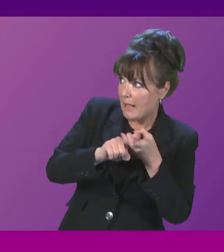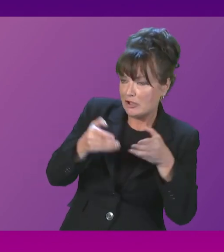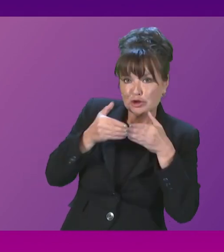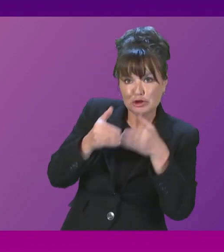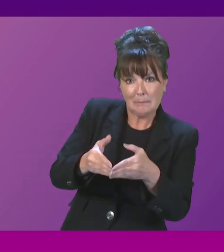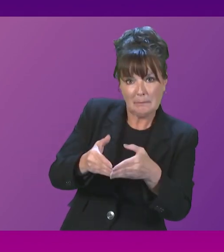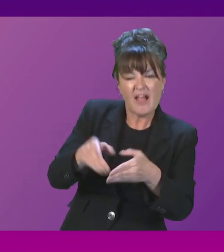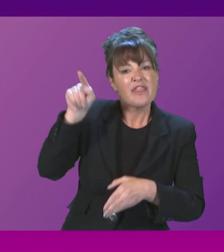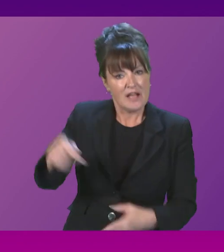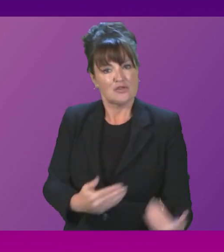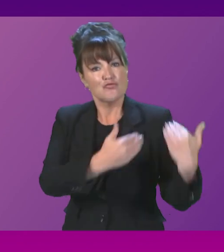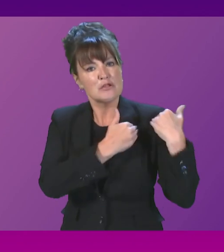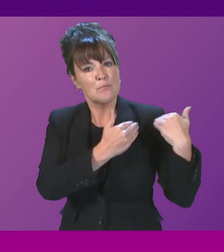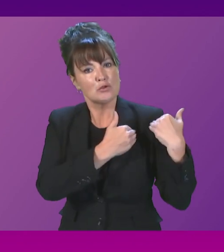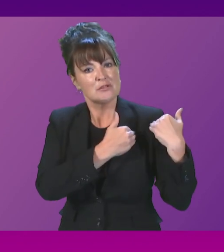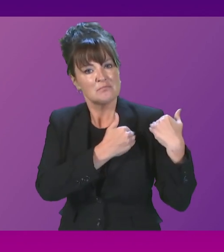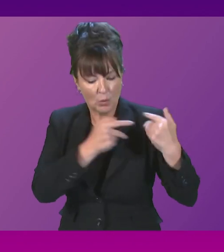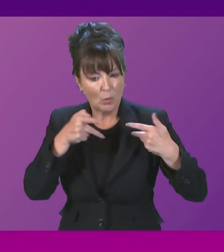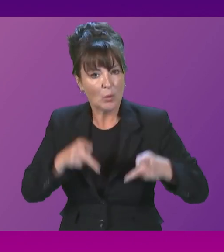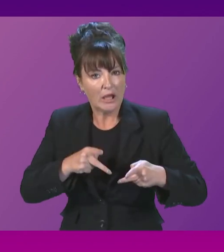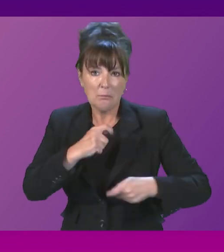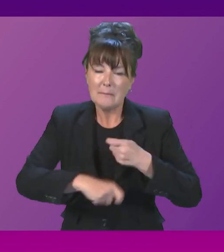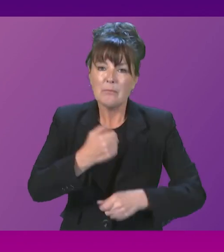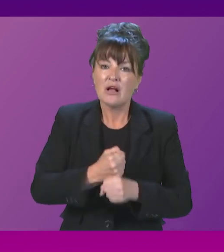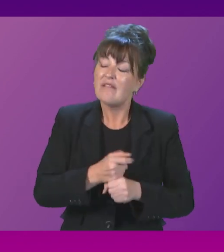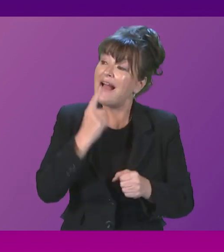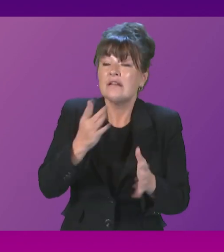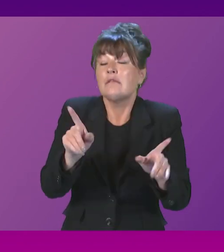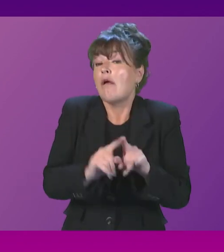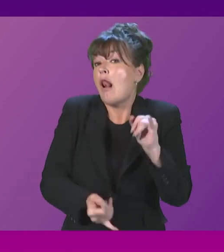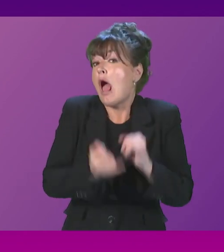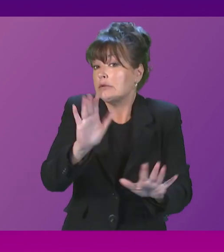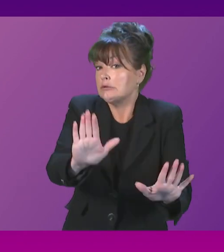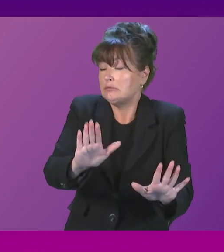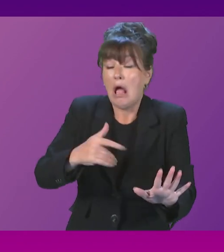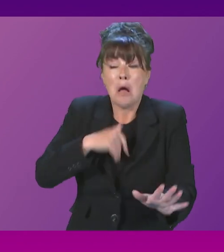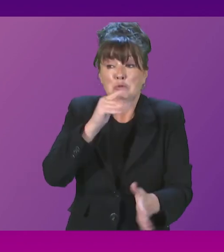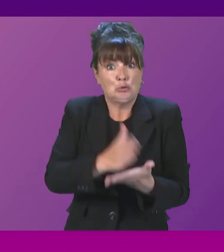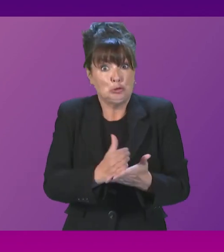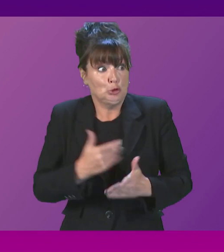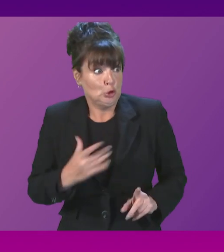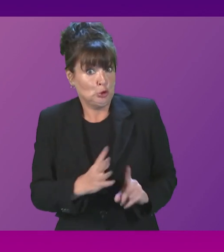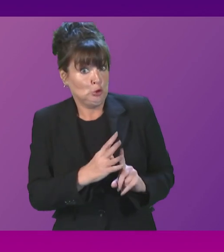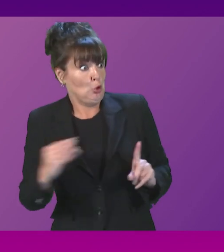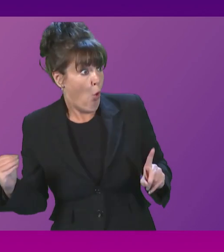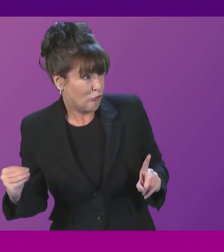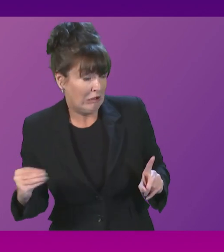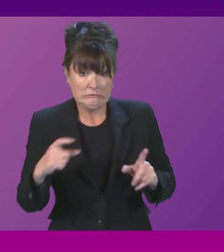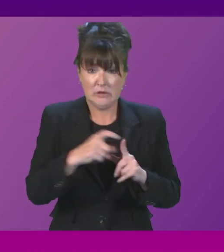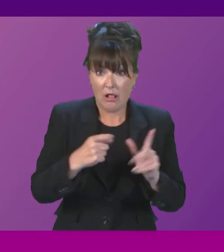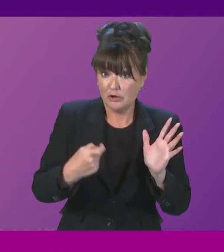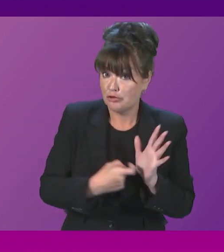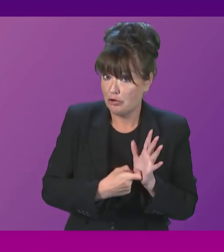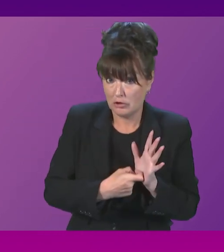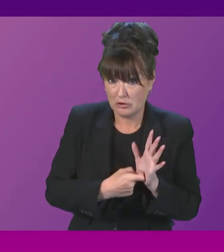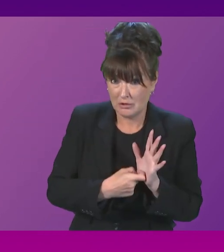responsible approach to government. Finally, I am not sure Conservative Douglas Ross is on